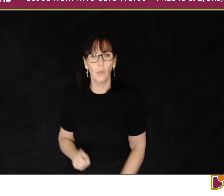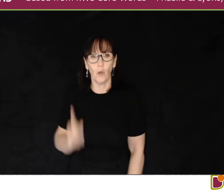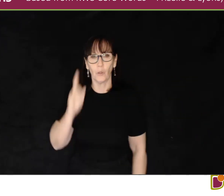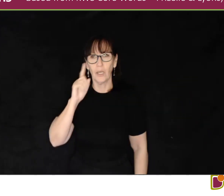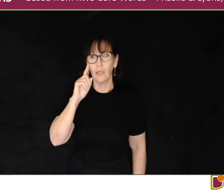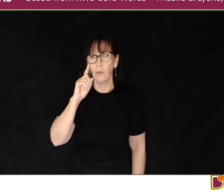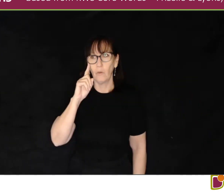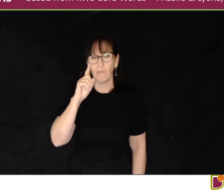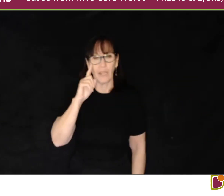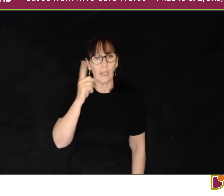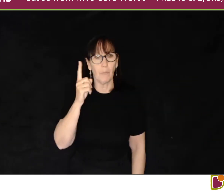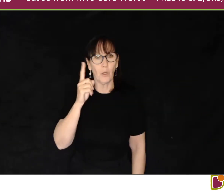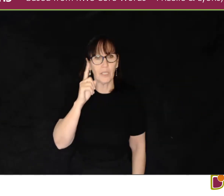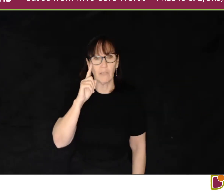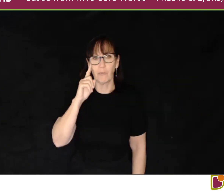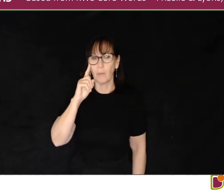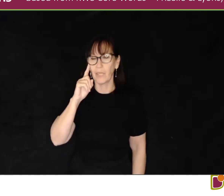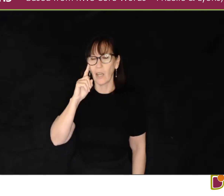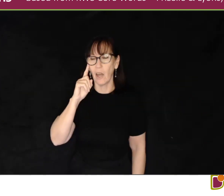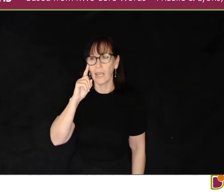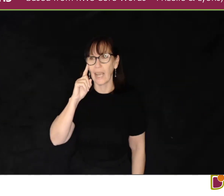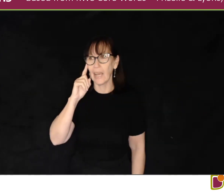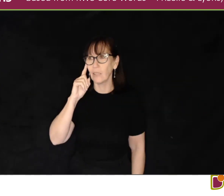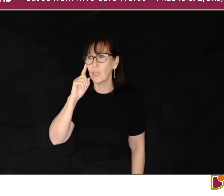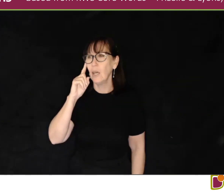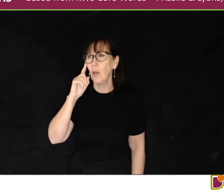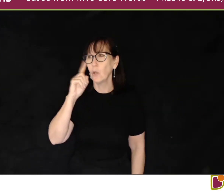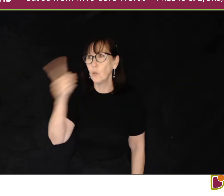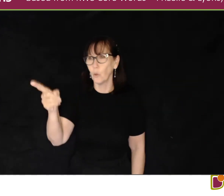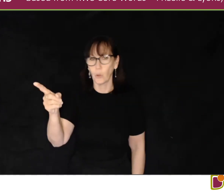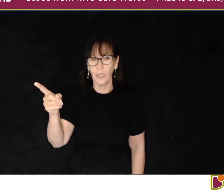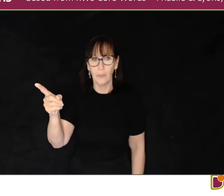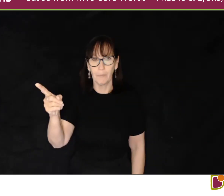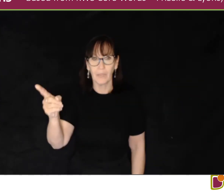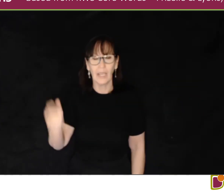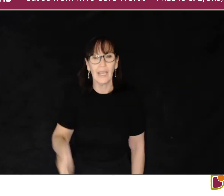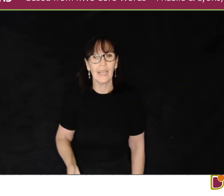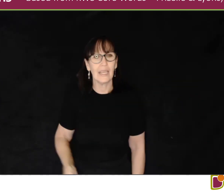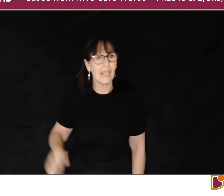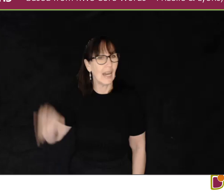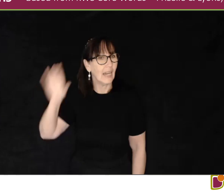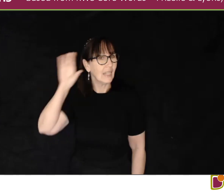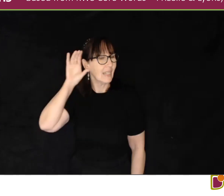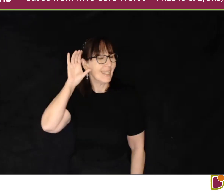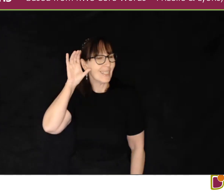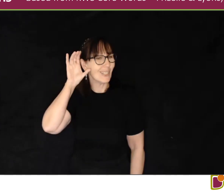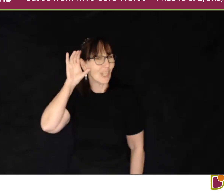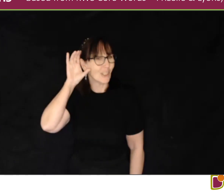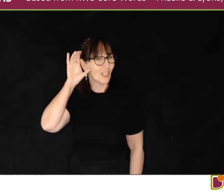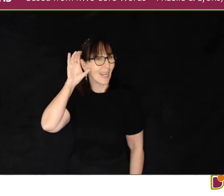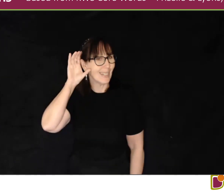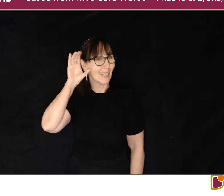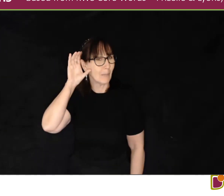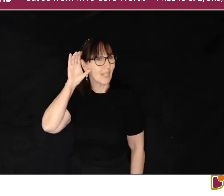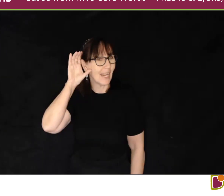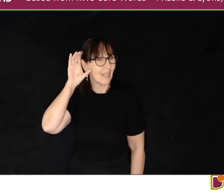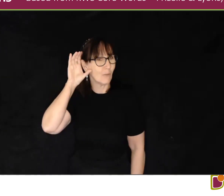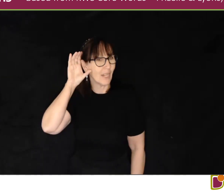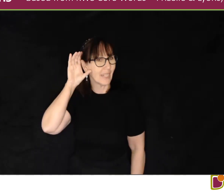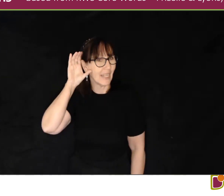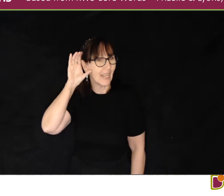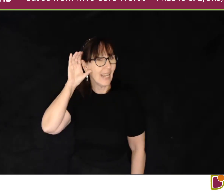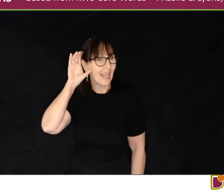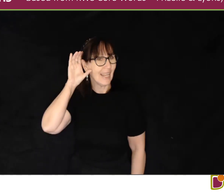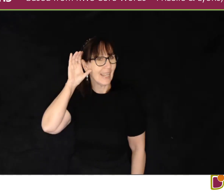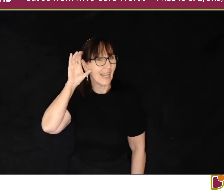Look. Finger pointer from the eye out. Look. Here. It's a gesture. It's Tucked hand